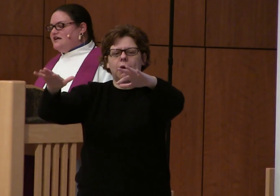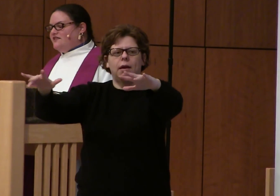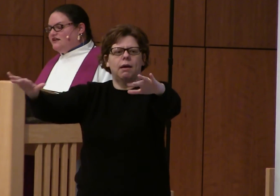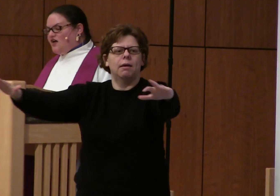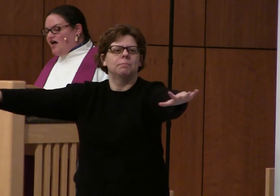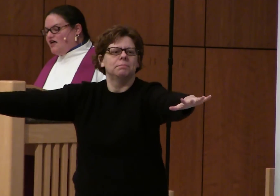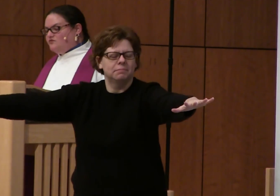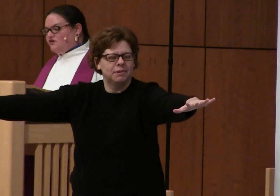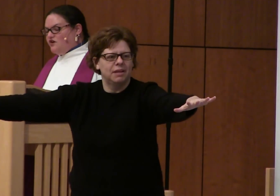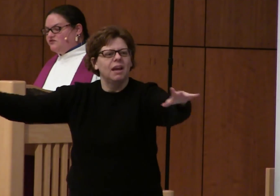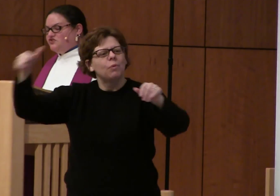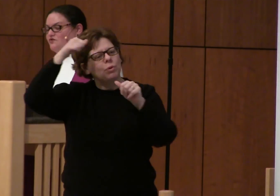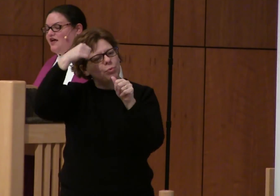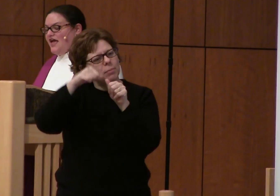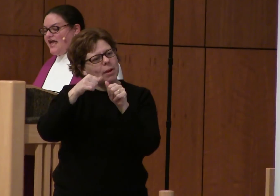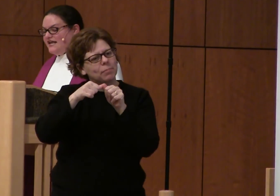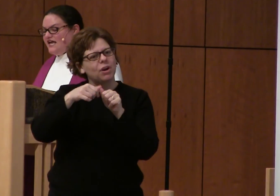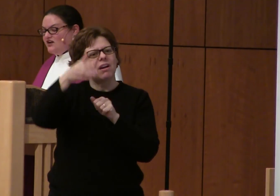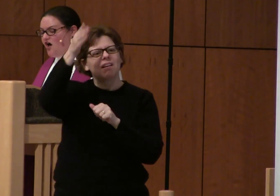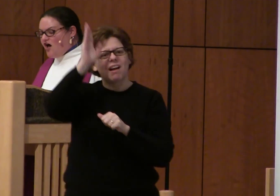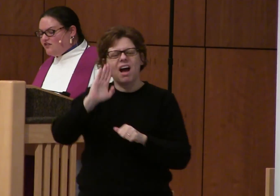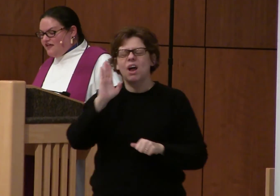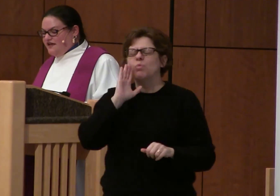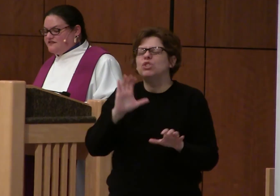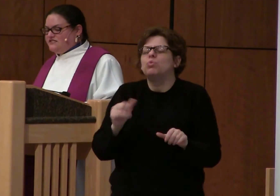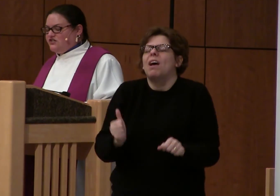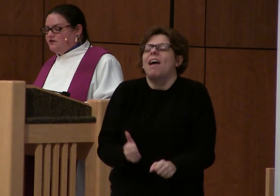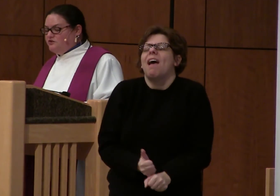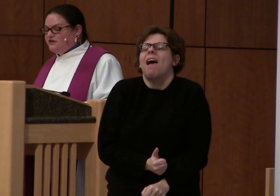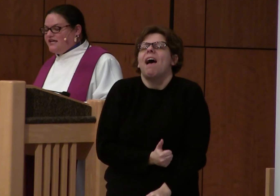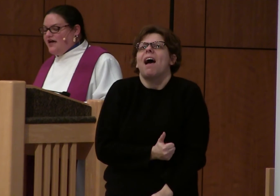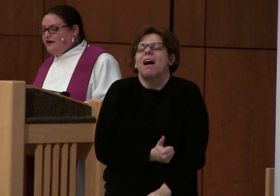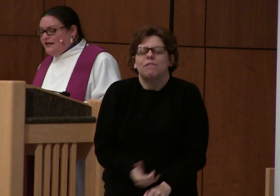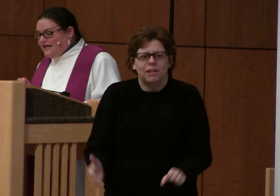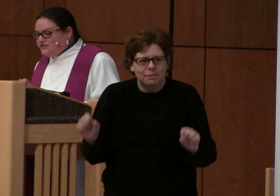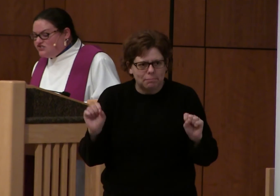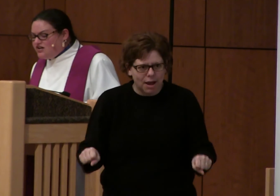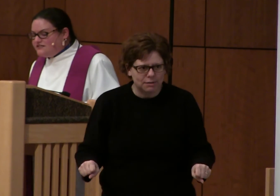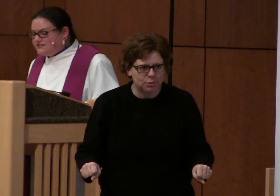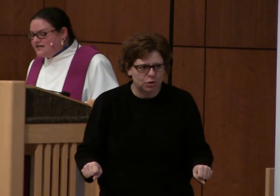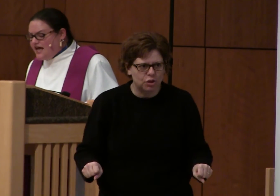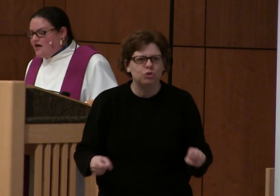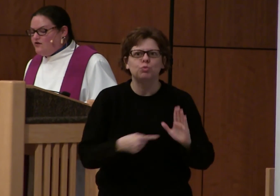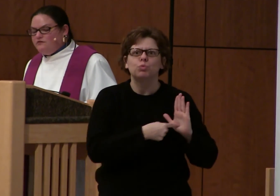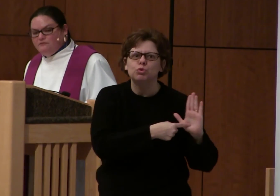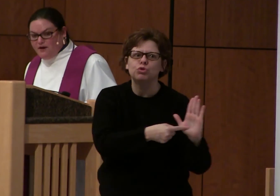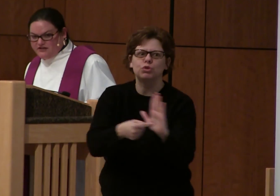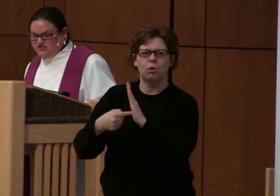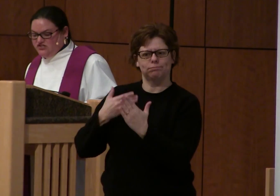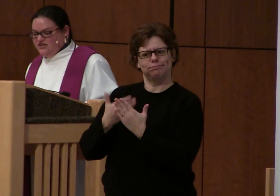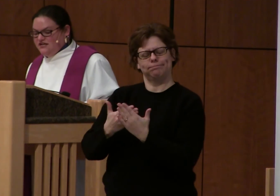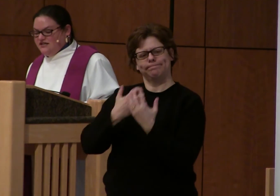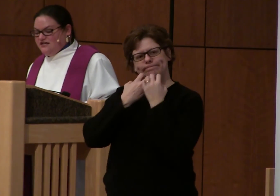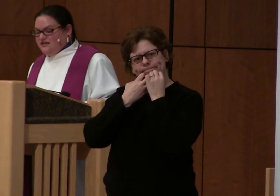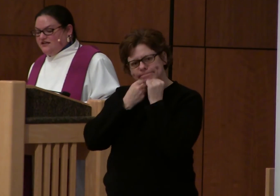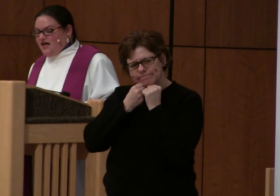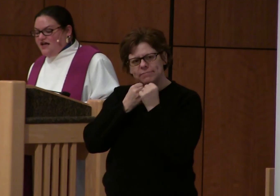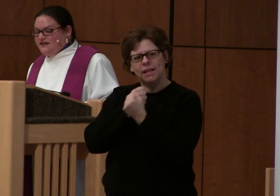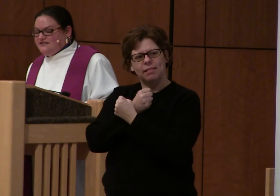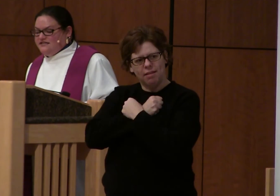reminded that God will go to any and all lengths to communicate just how much